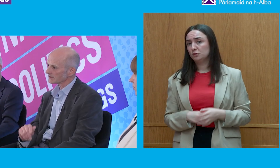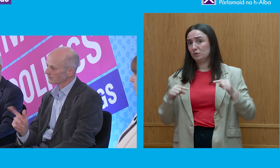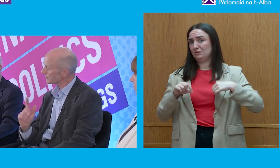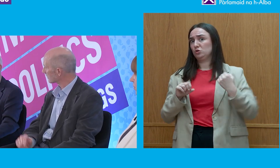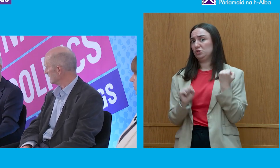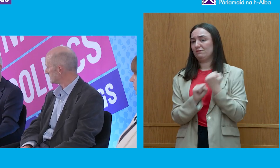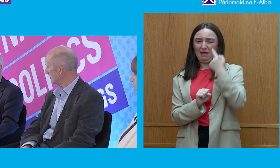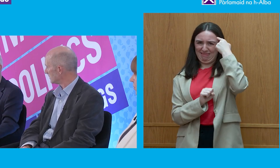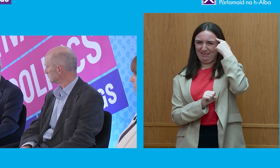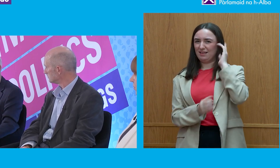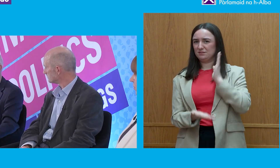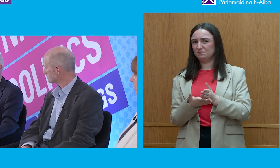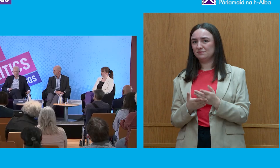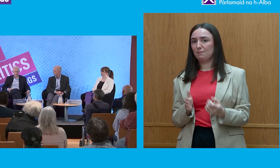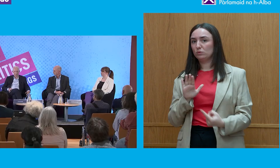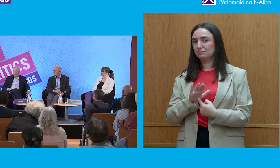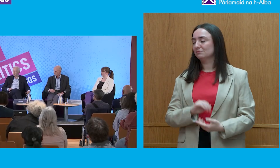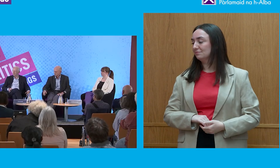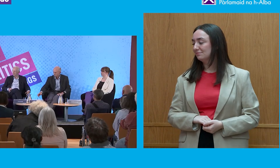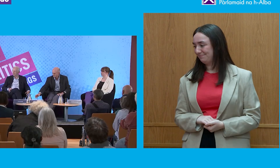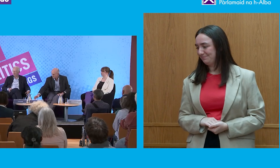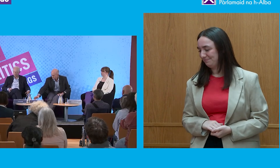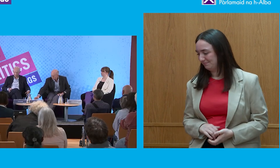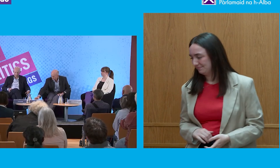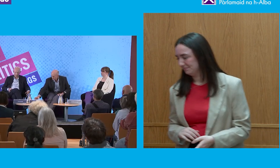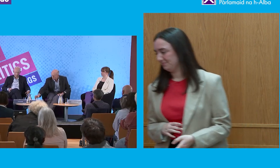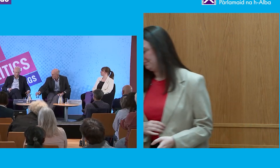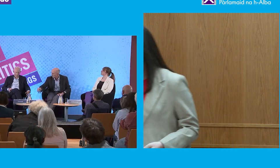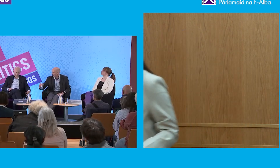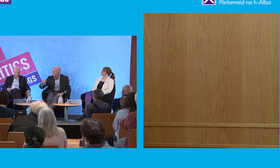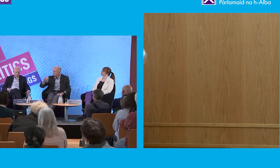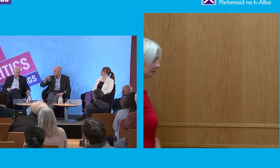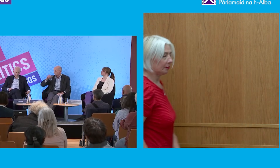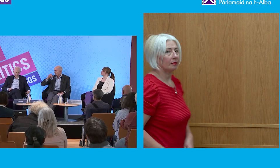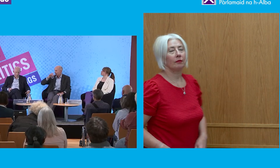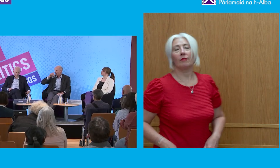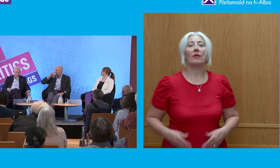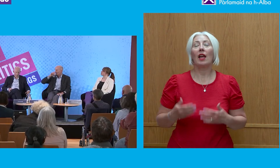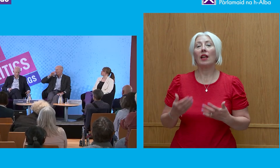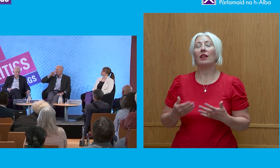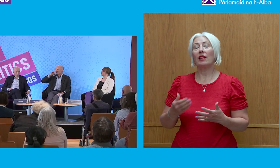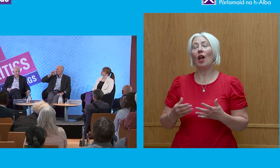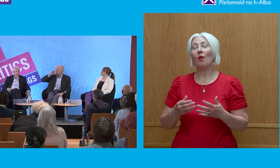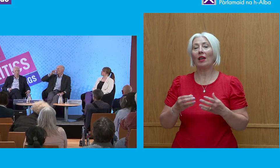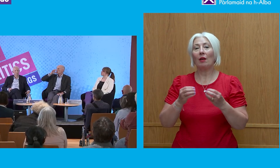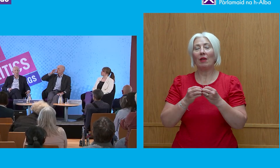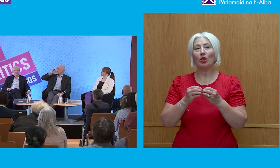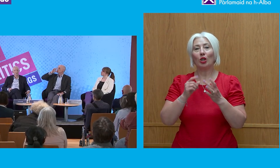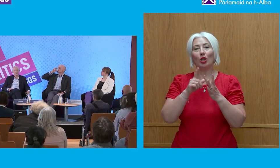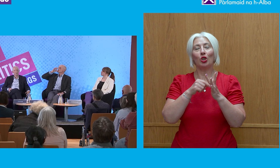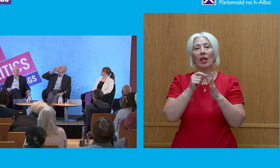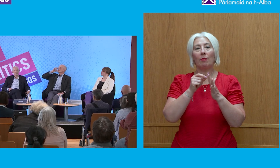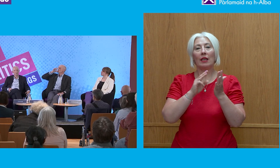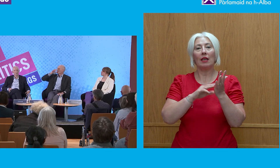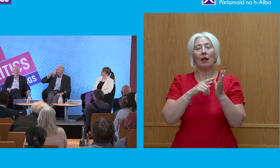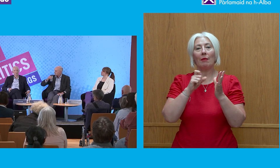I think that's a retrograde step. That always allows me to mention J.P. McIntosh, one of my great heroes who talks